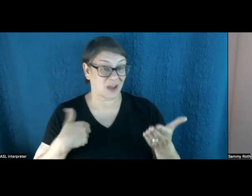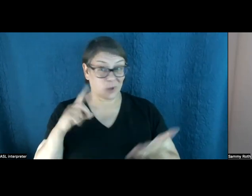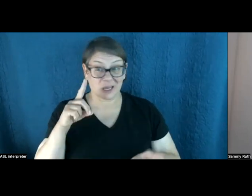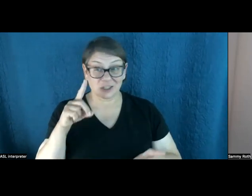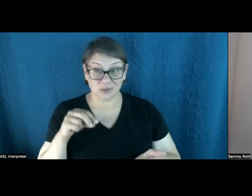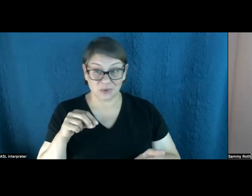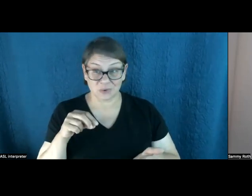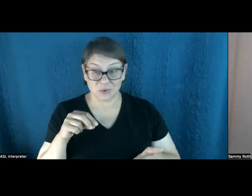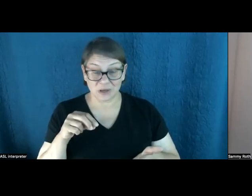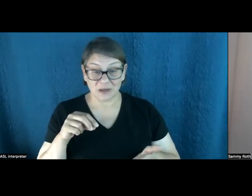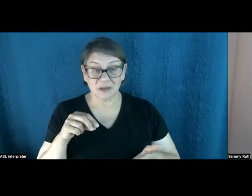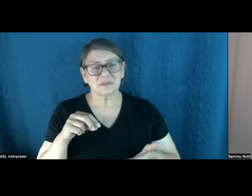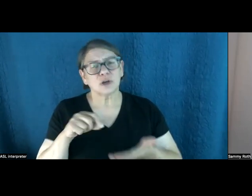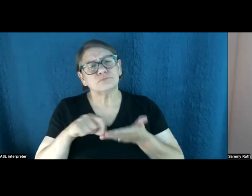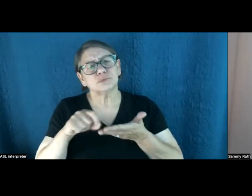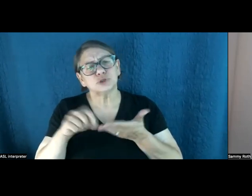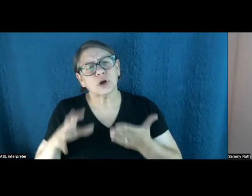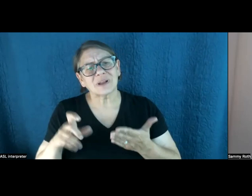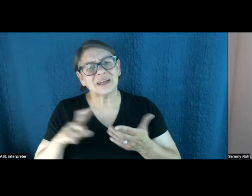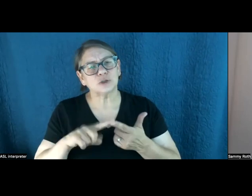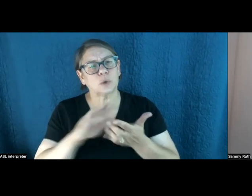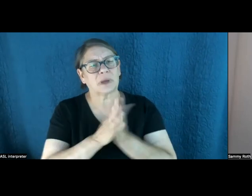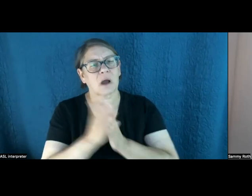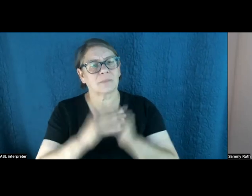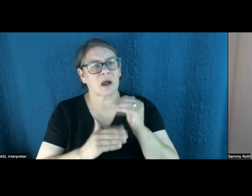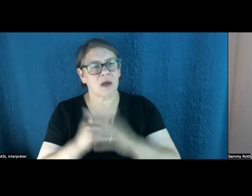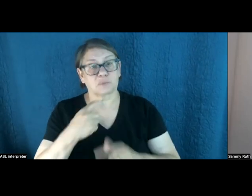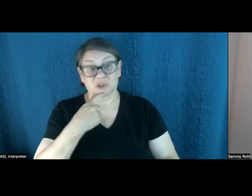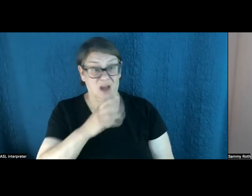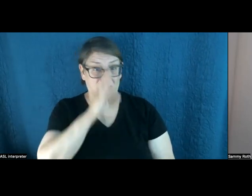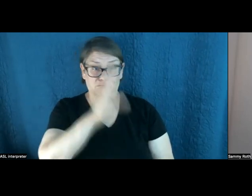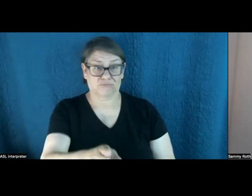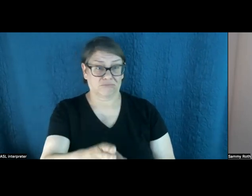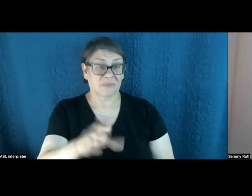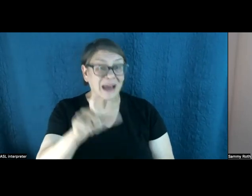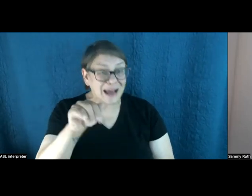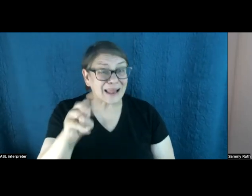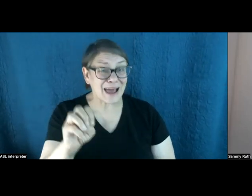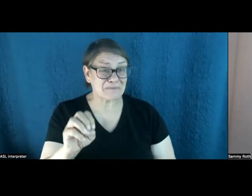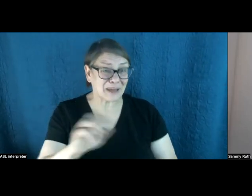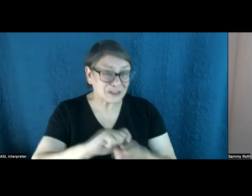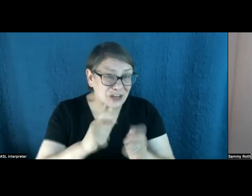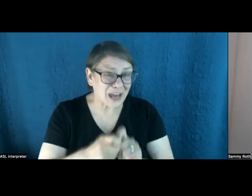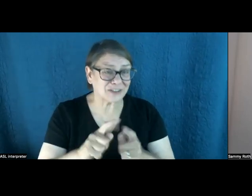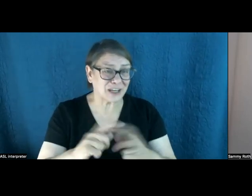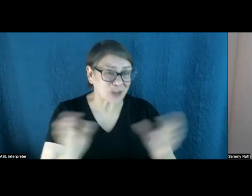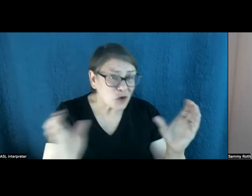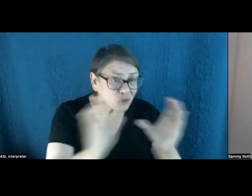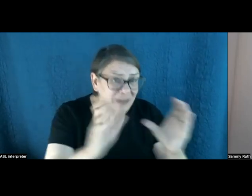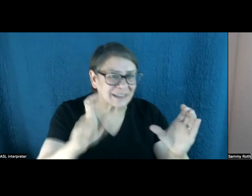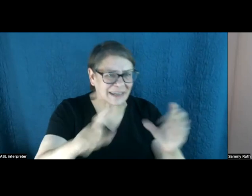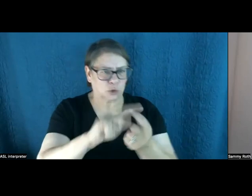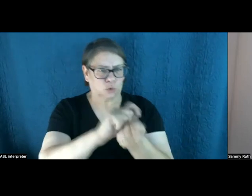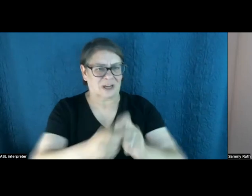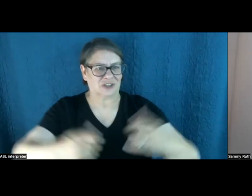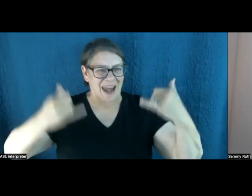journalists need to to get comfortable saying straight up that climate change is a crisis and that we badly need to do something about